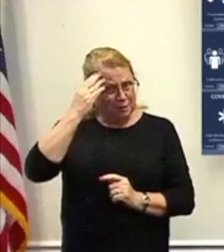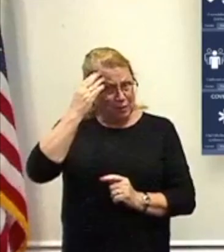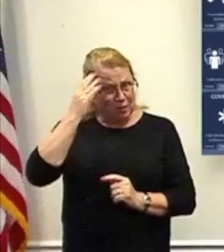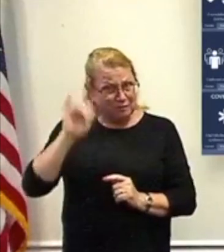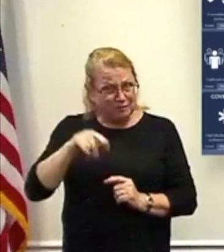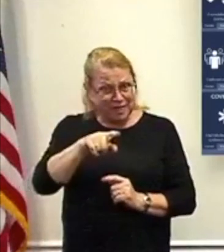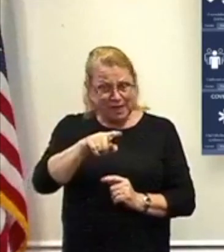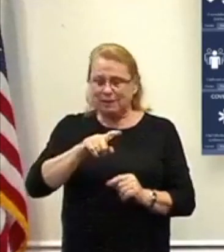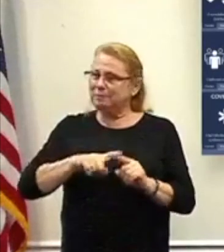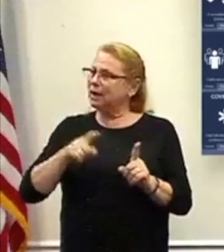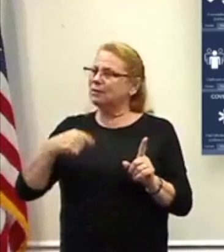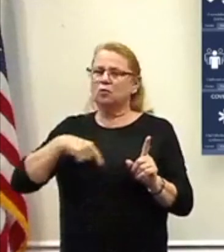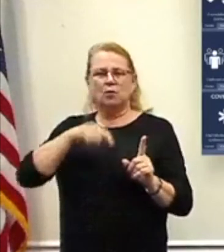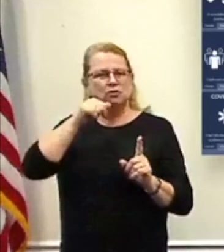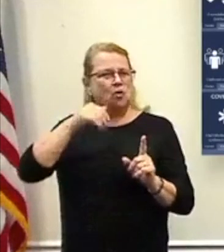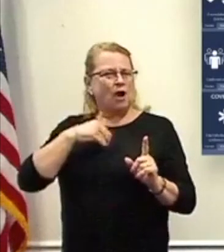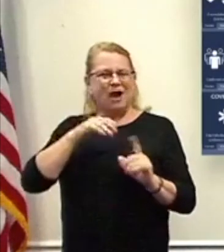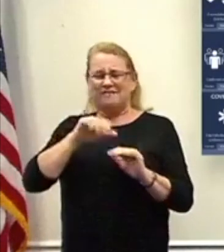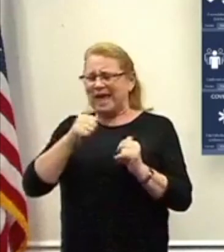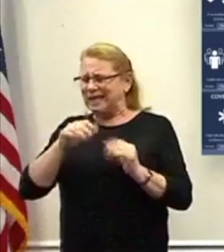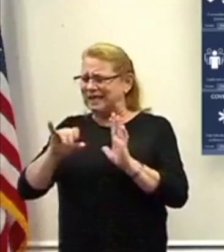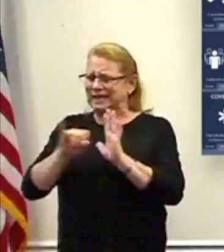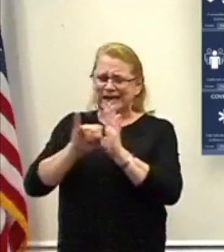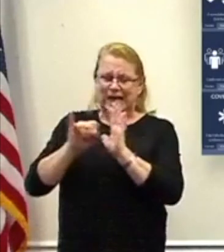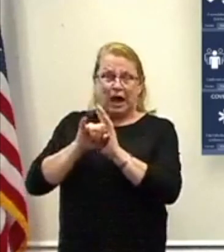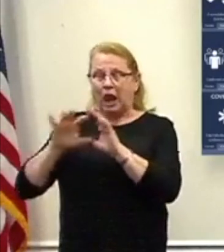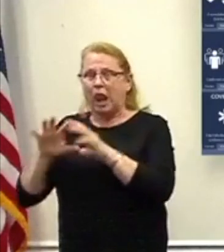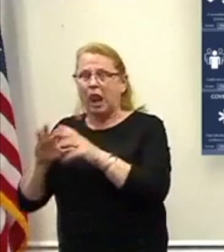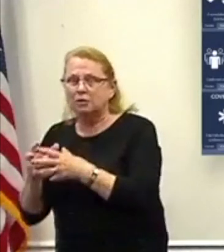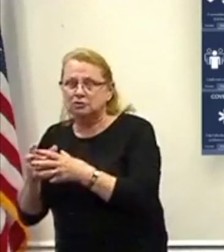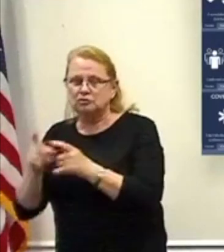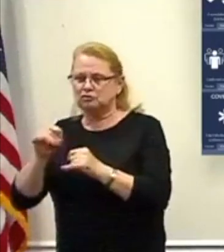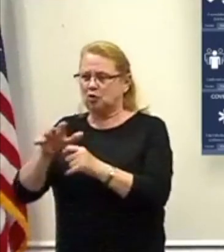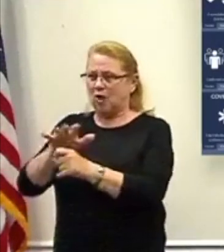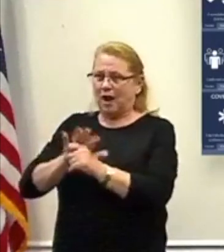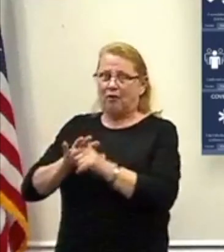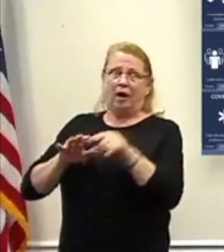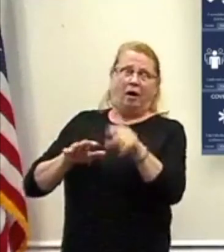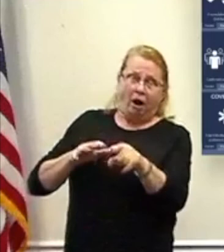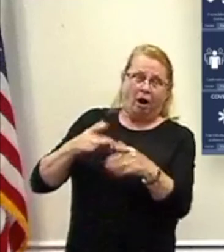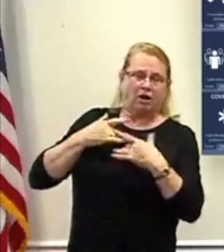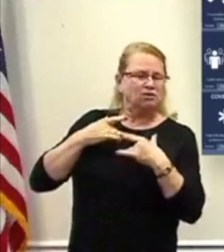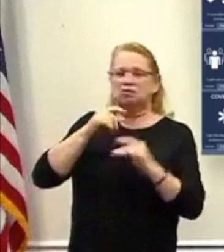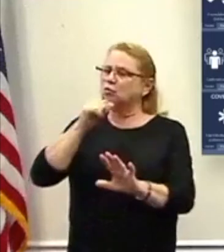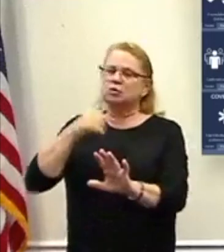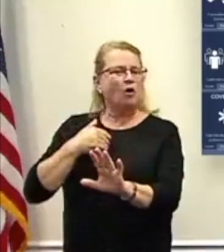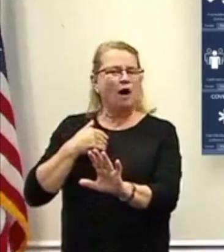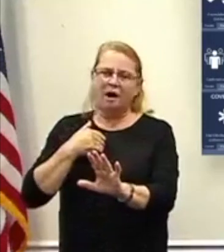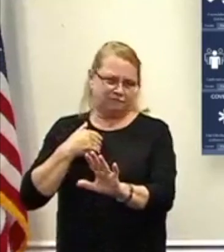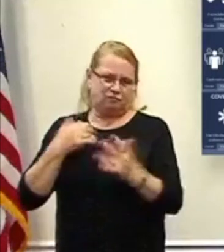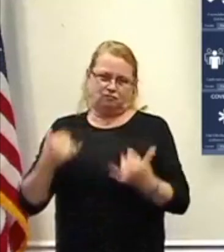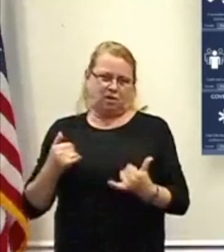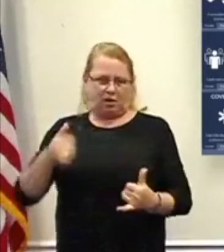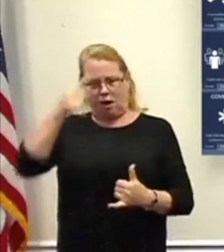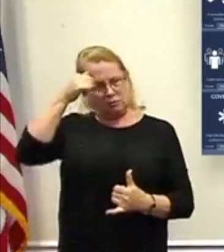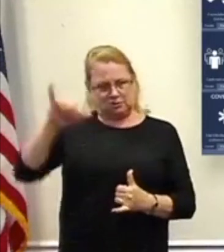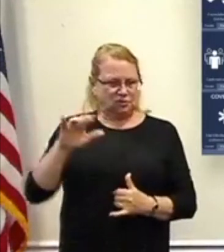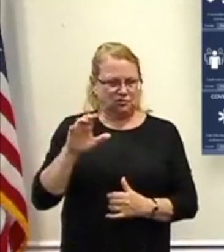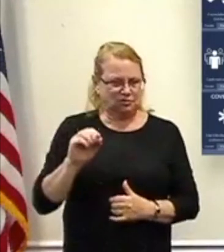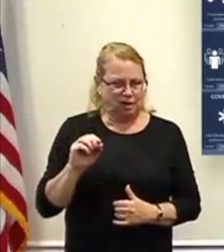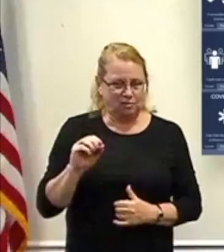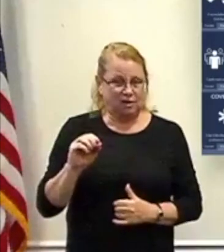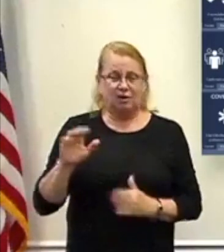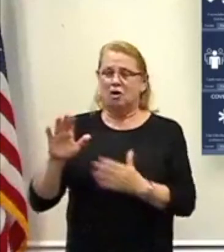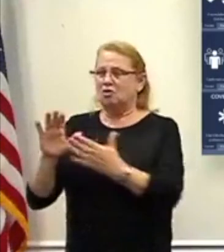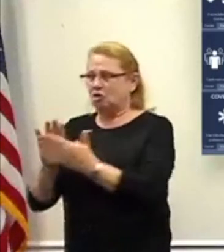not, and we do not have any identified clusters or area of concern at the moment in Dutchess County. There are, at the colleges